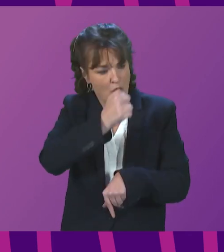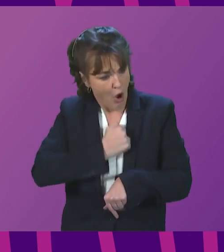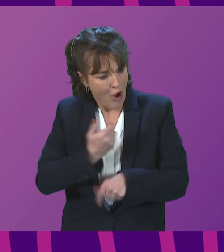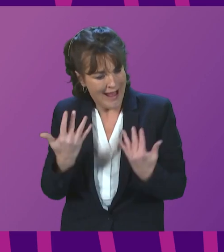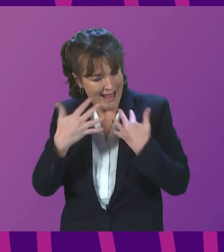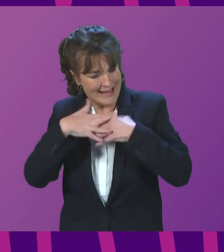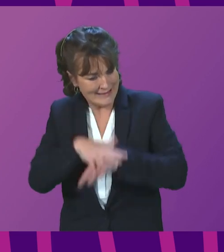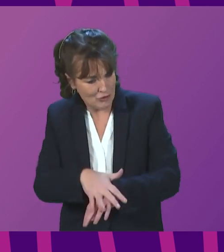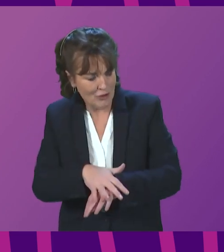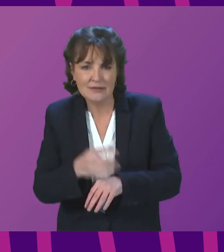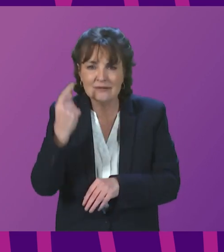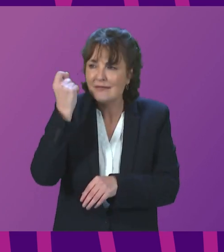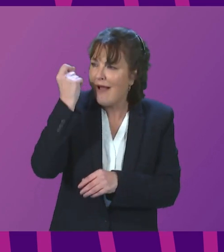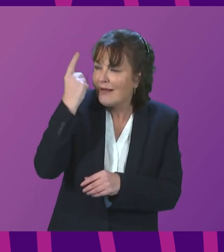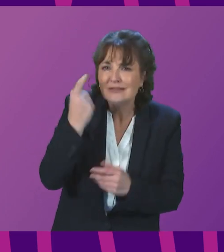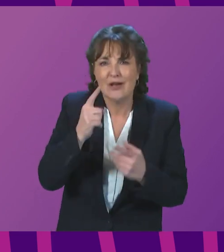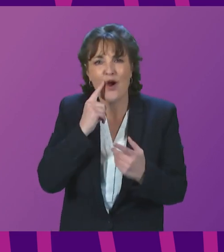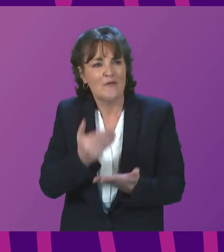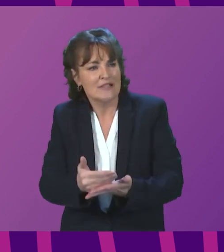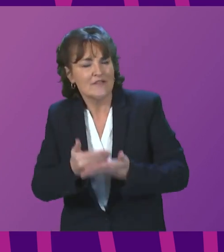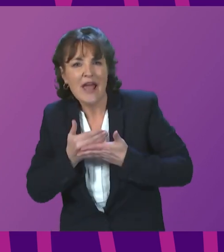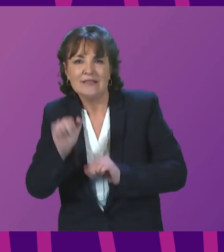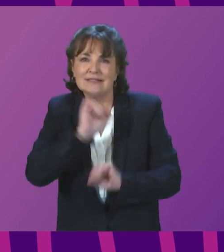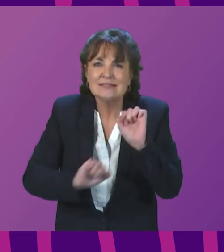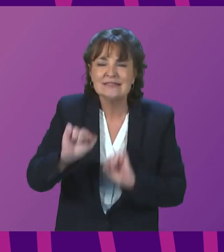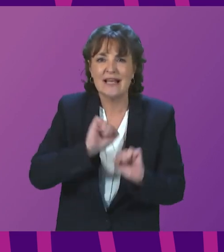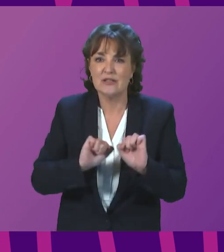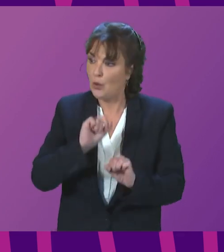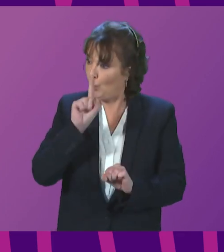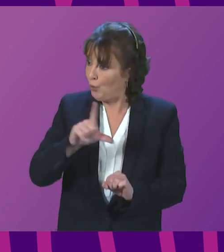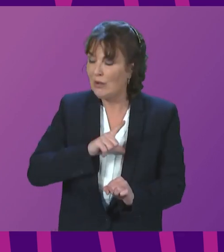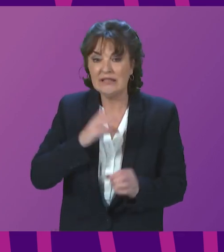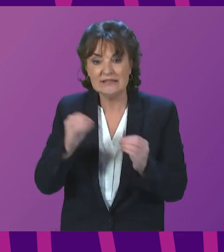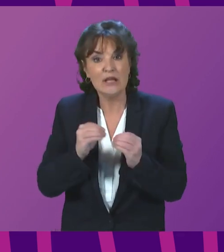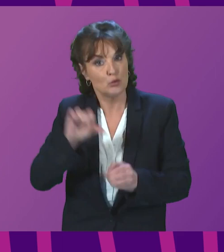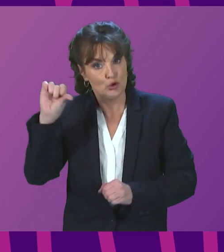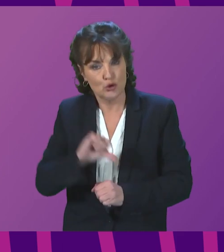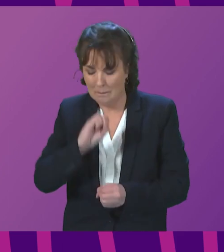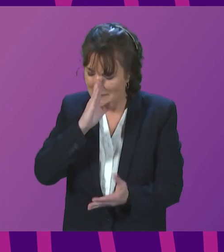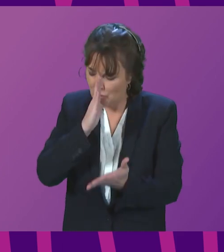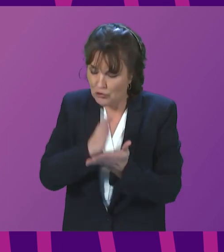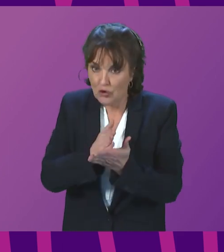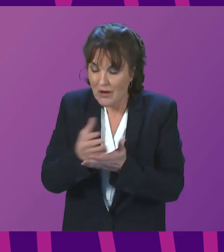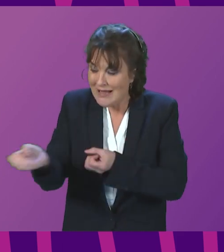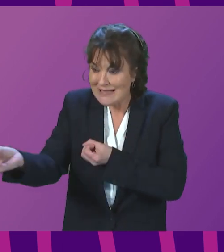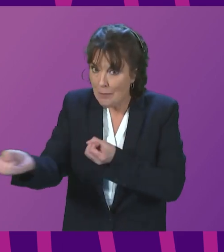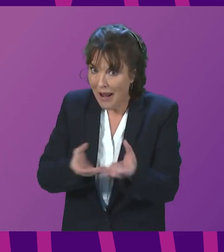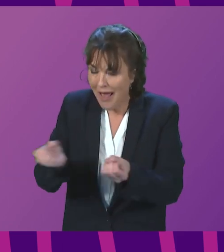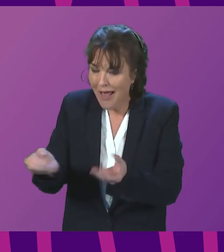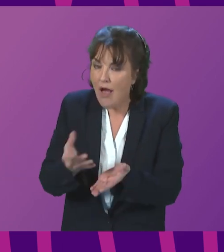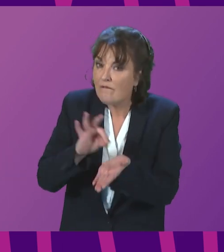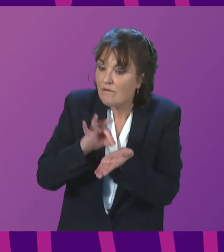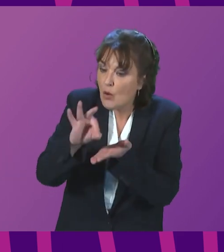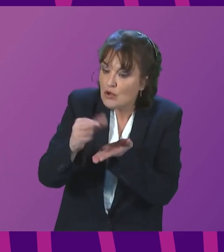security, defence, development and foreign policy which states that ensuring the supply of secure, affordable and clean energy is essential